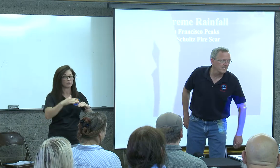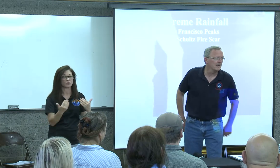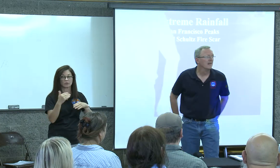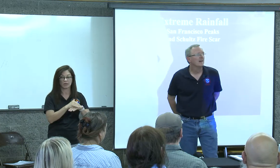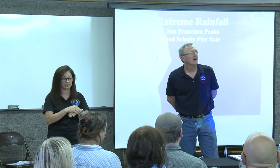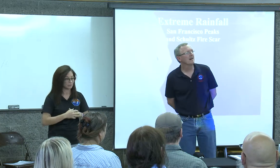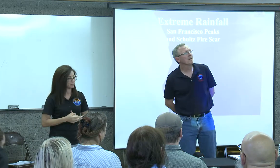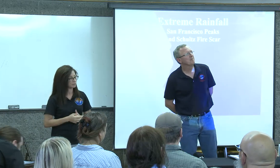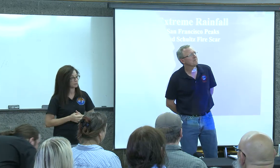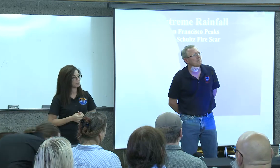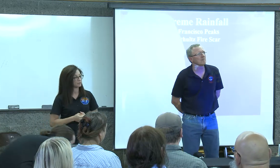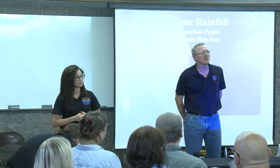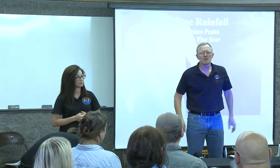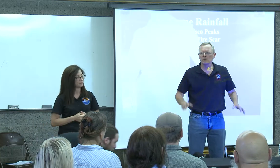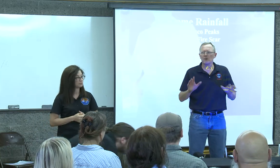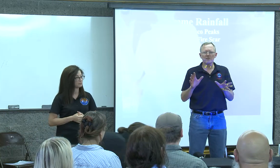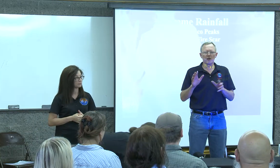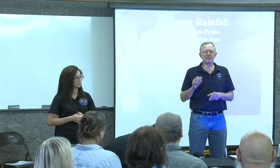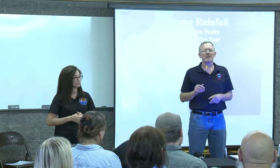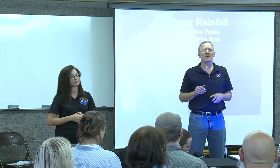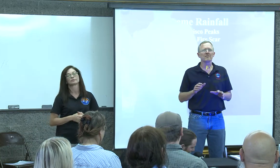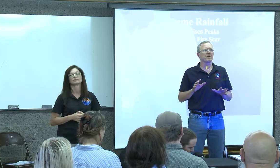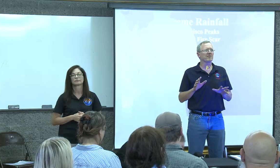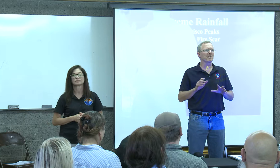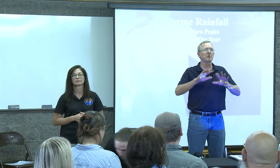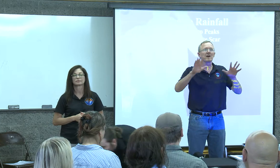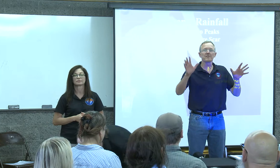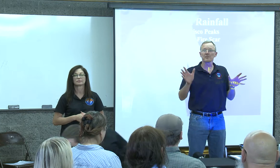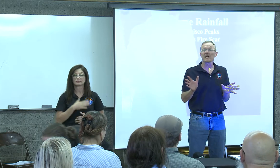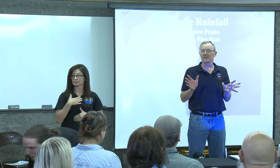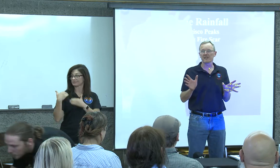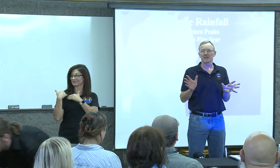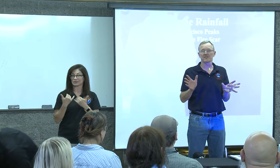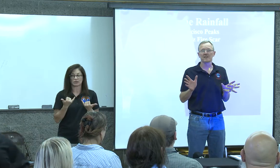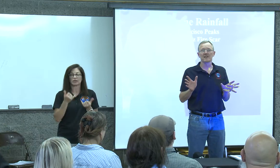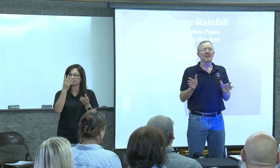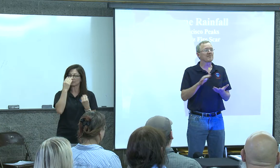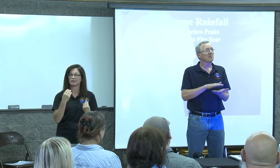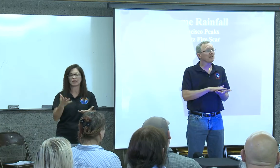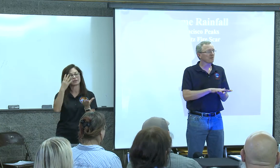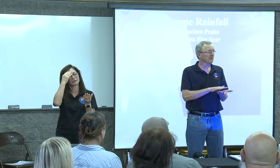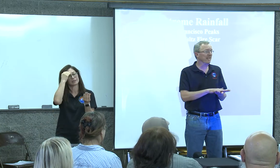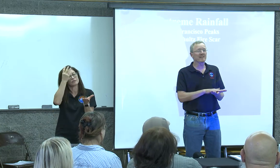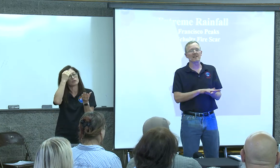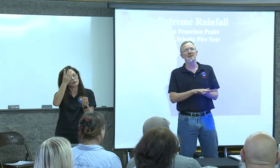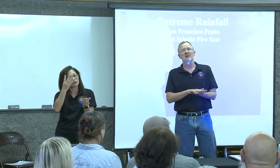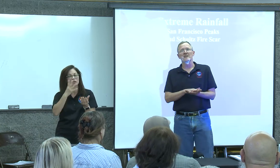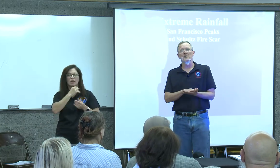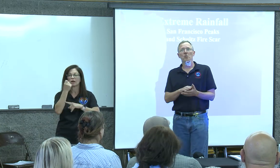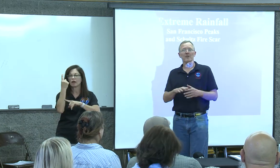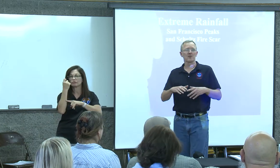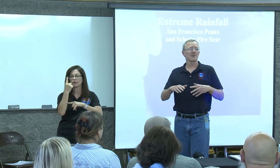this evening my job today is to basically provide some context and some understanding